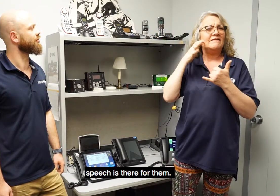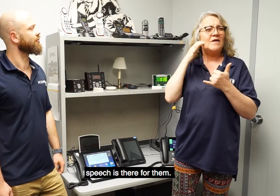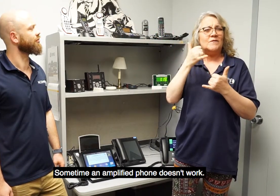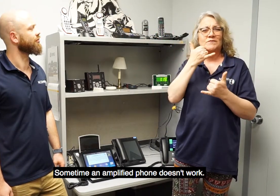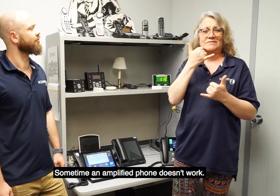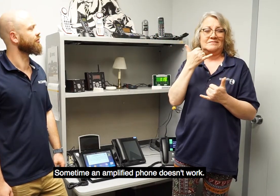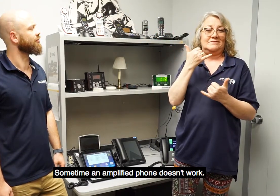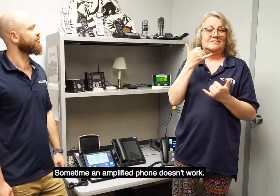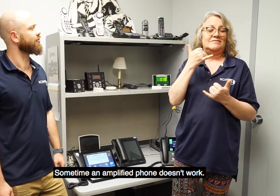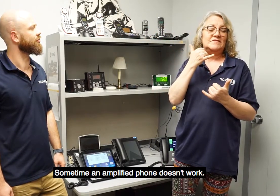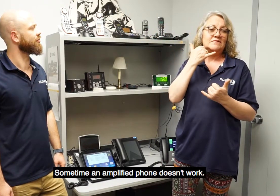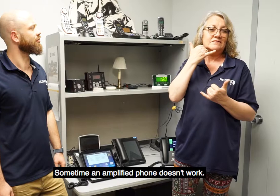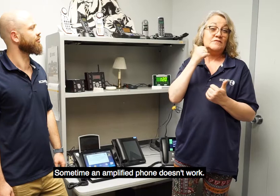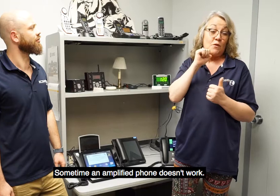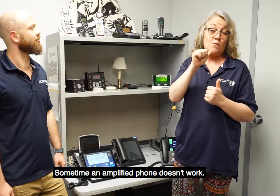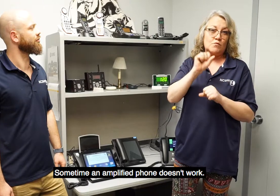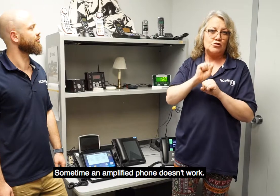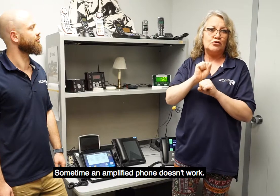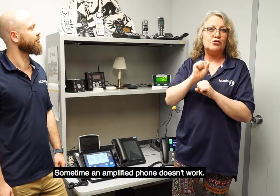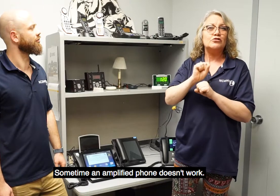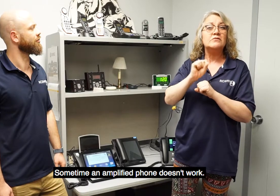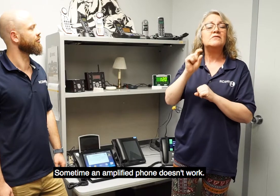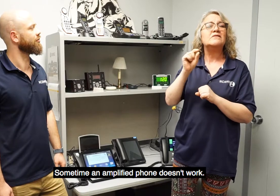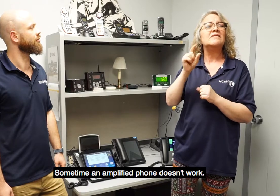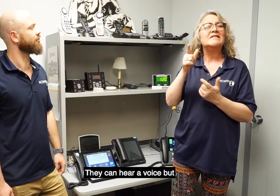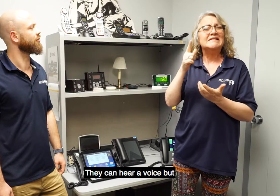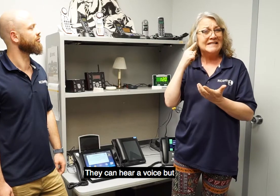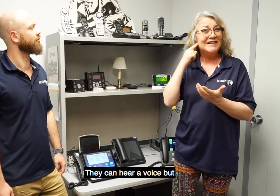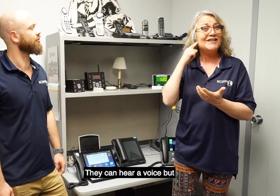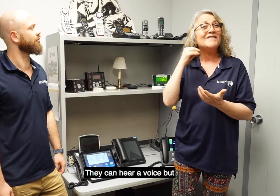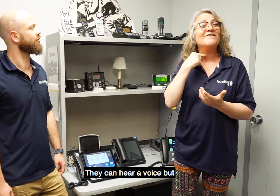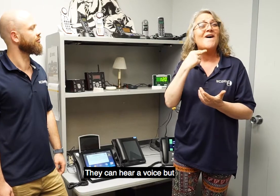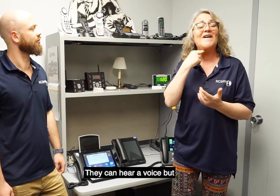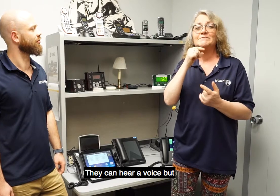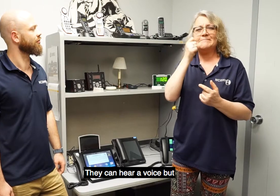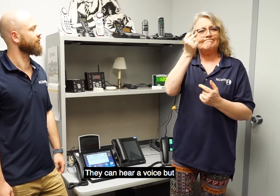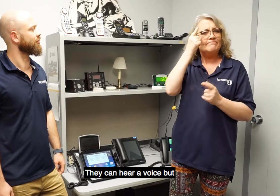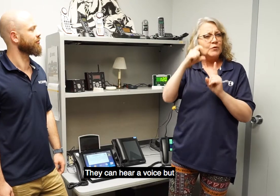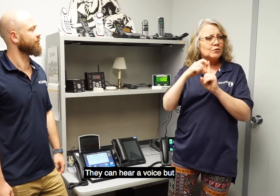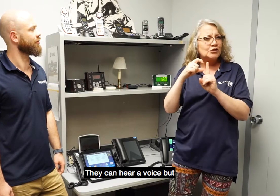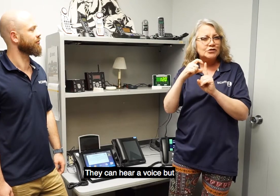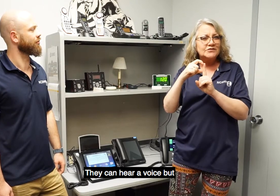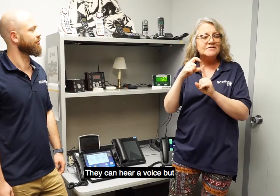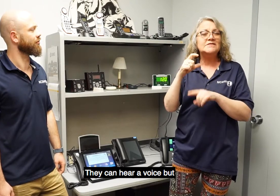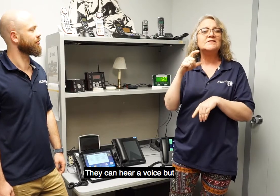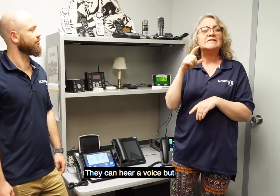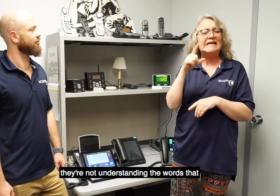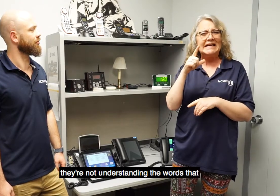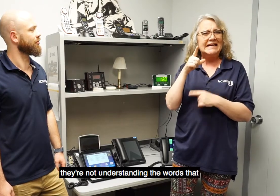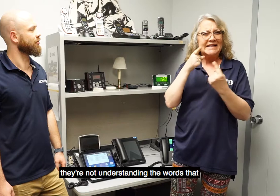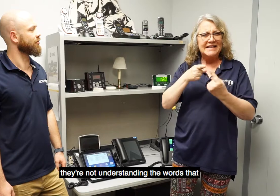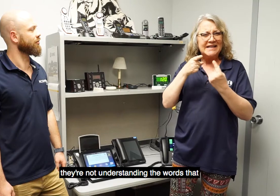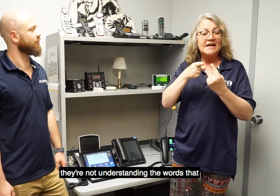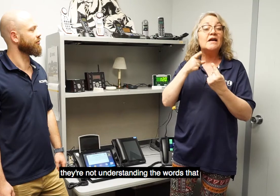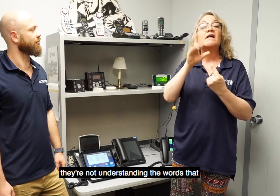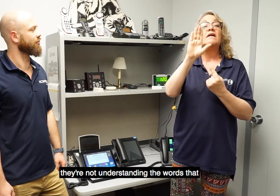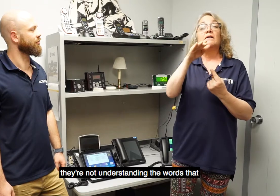Sometimes an amplified phone doesn't work. They can hear a voice but they're not understanding the words that are being